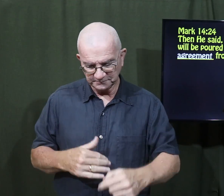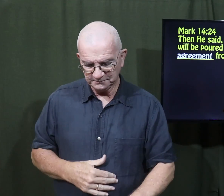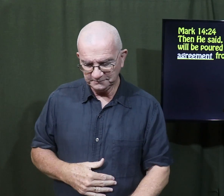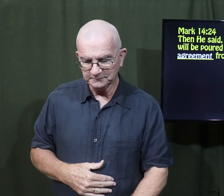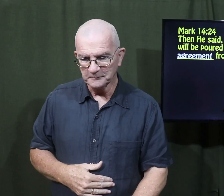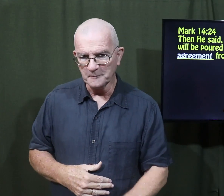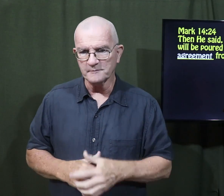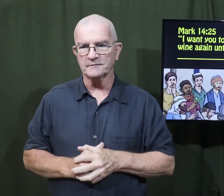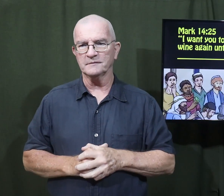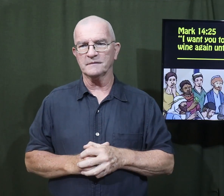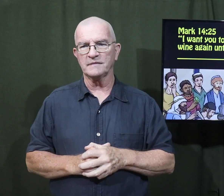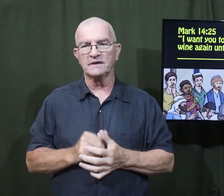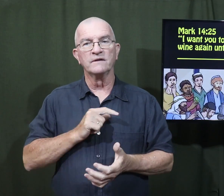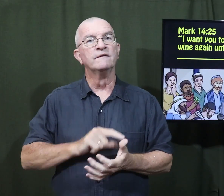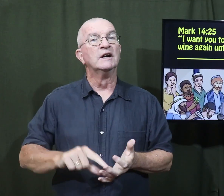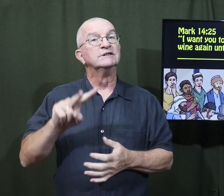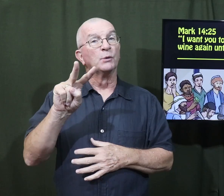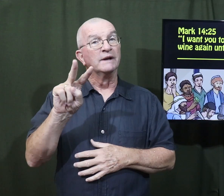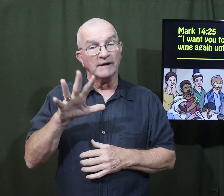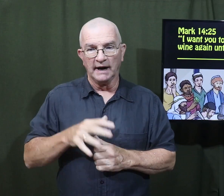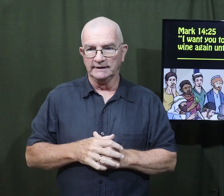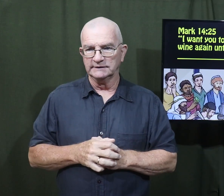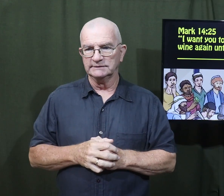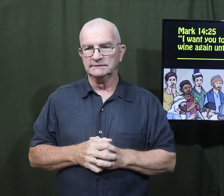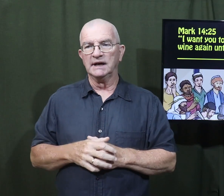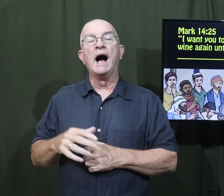Okay. Verse 25